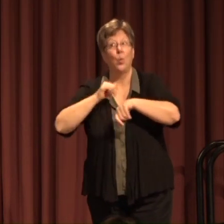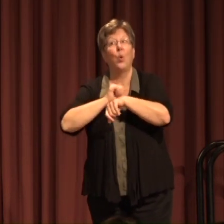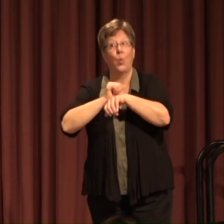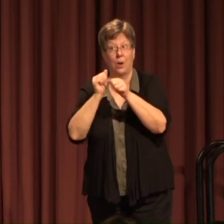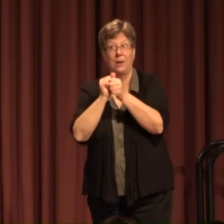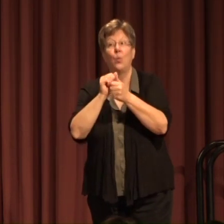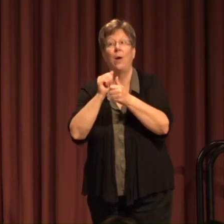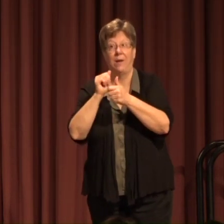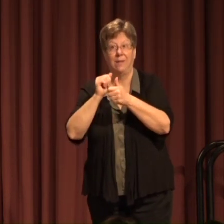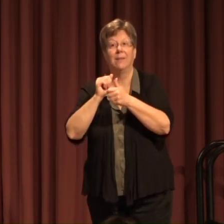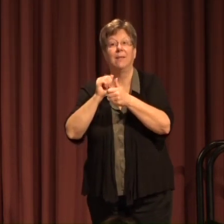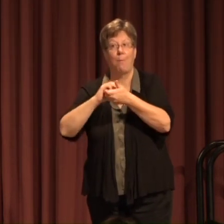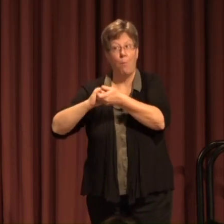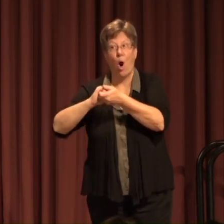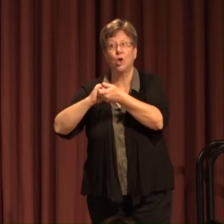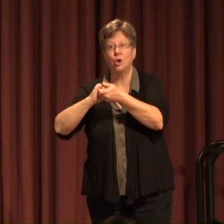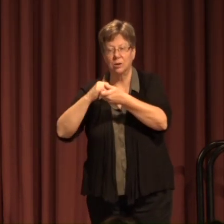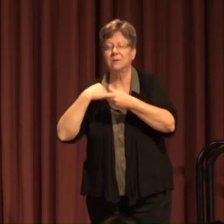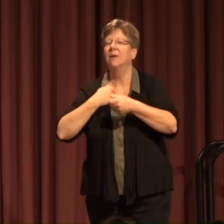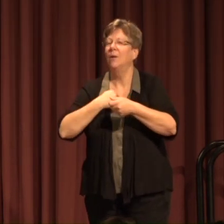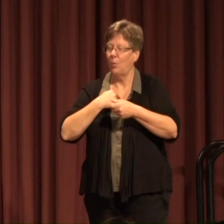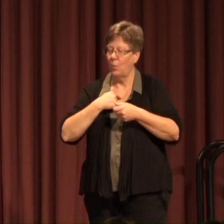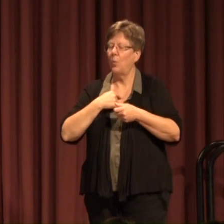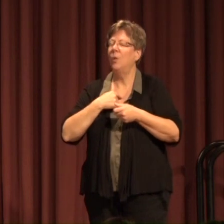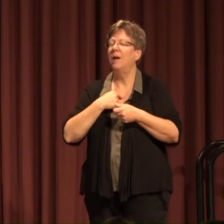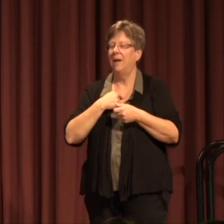We're investing in